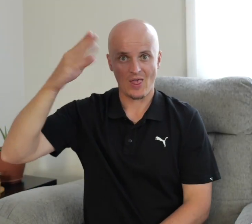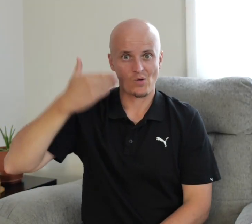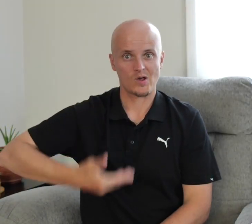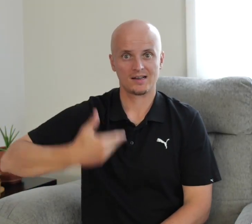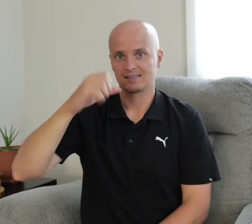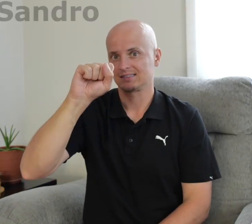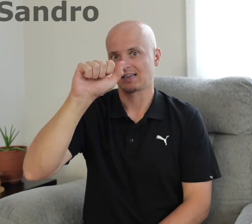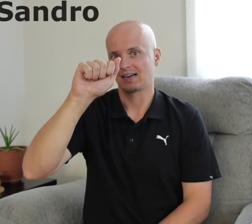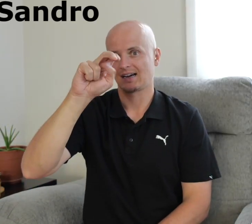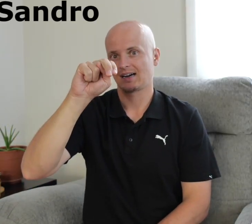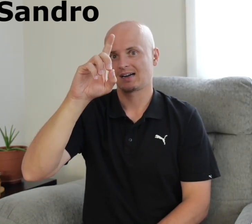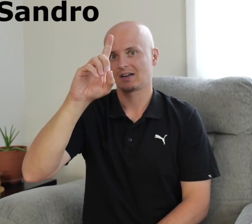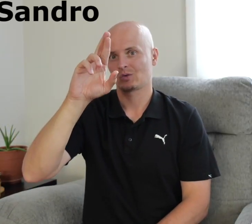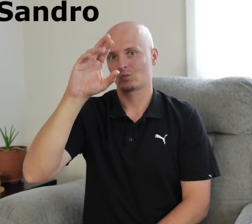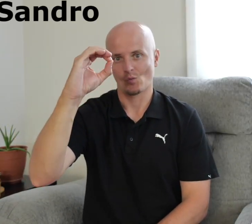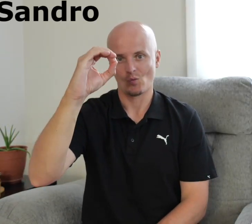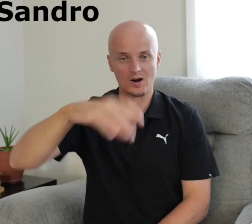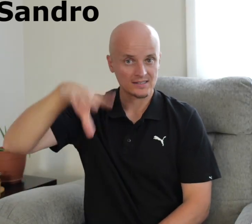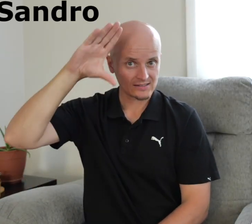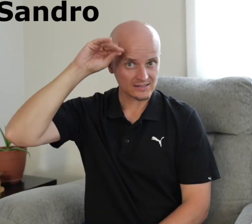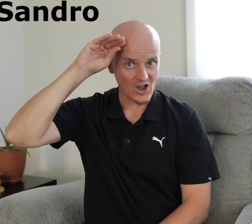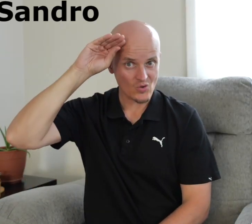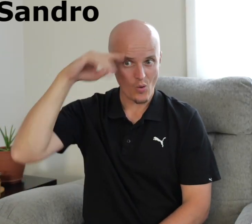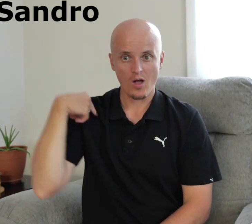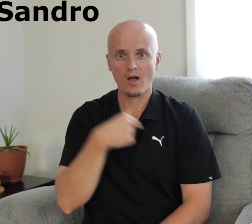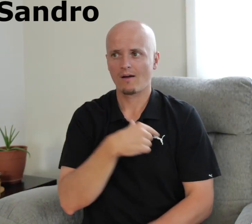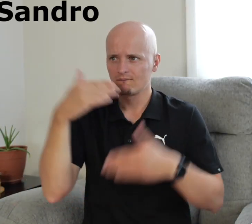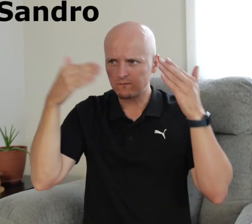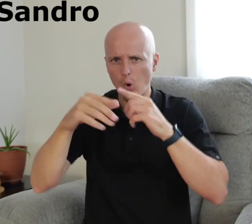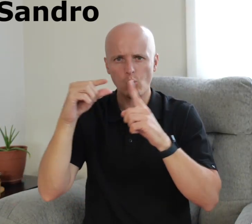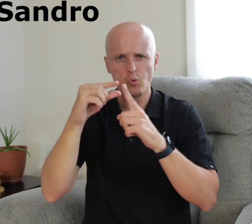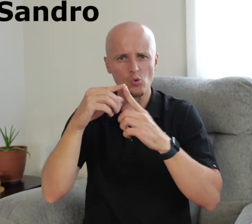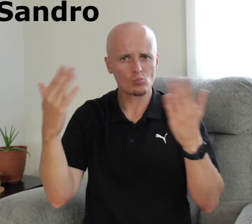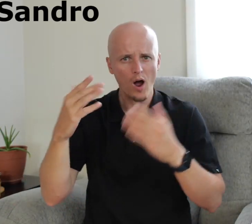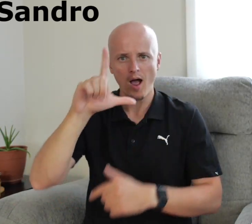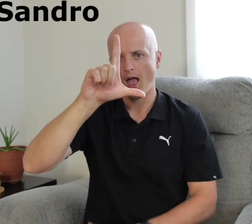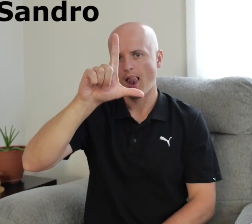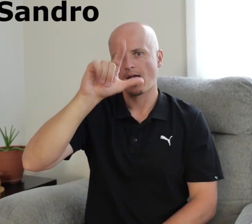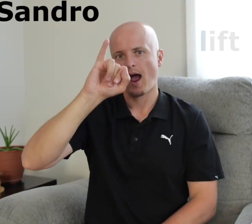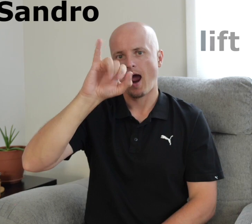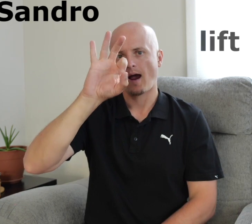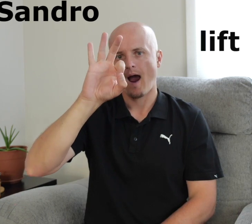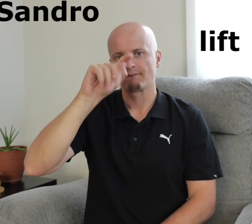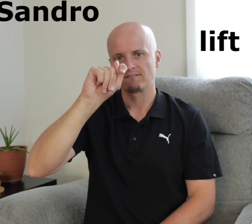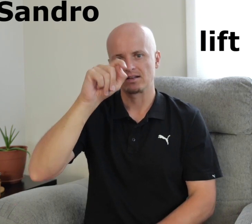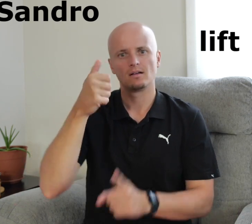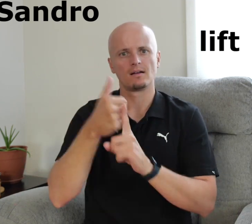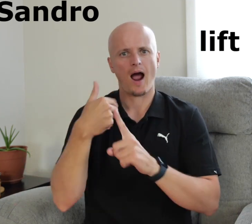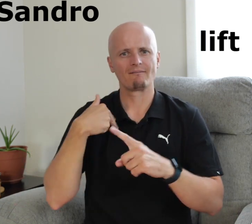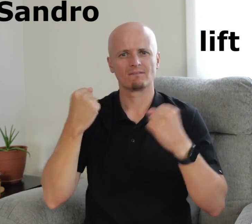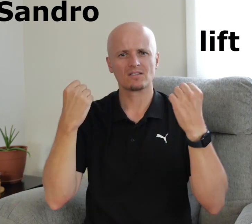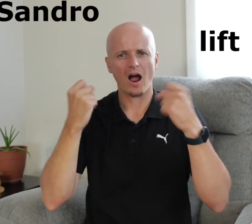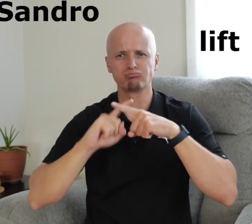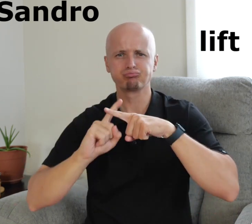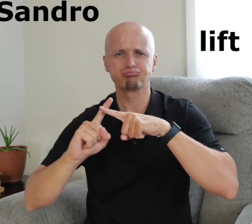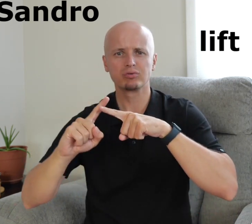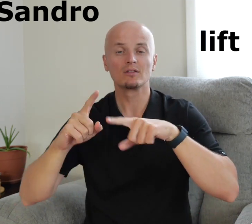Hello. I'm Sandro. What word are we focusing on? The word is L-I-F-T, lift. Lift has many different